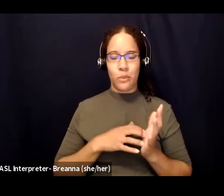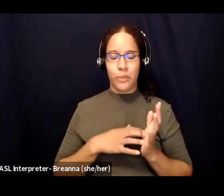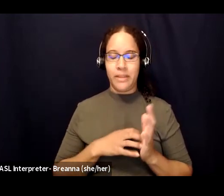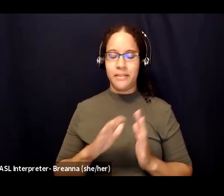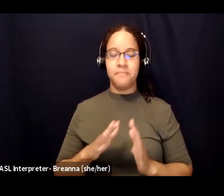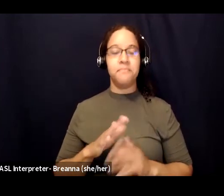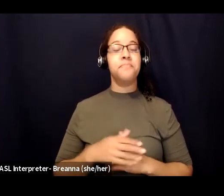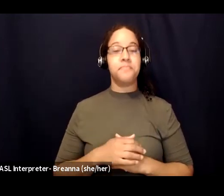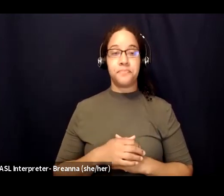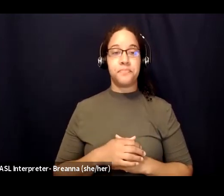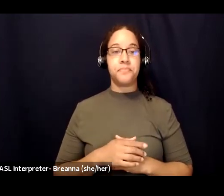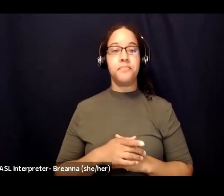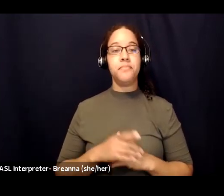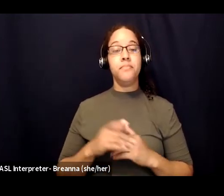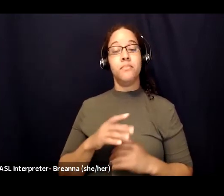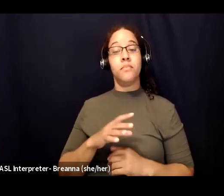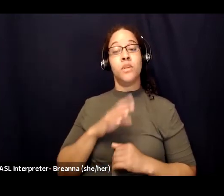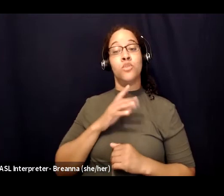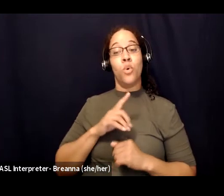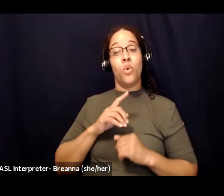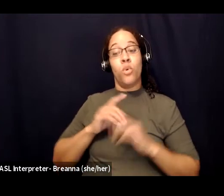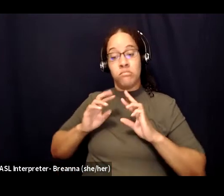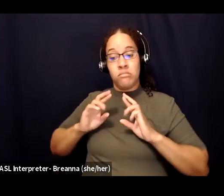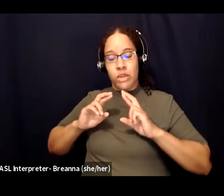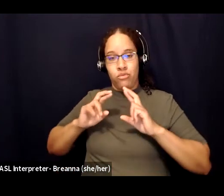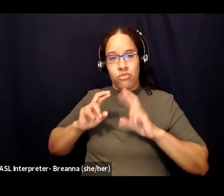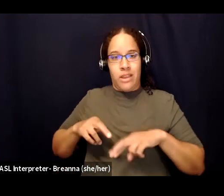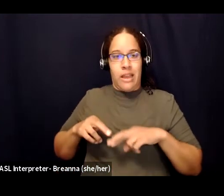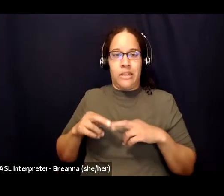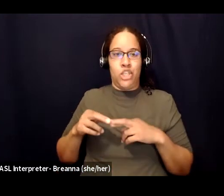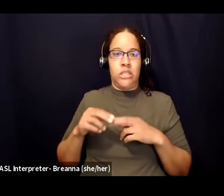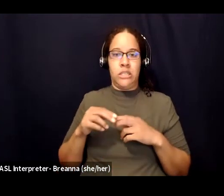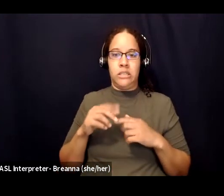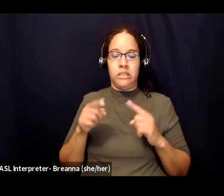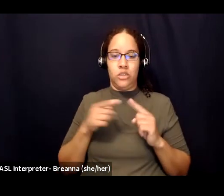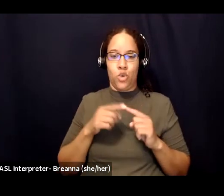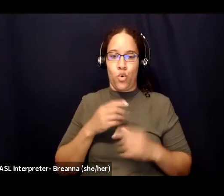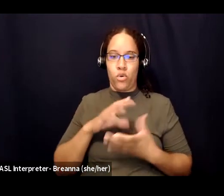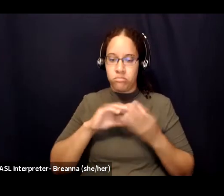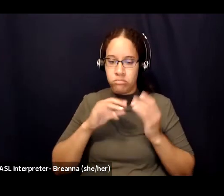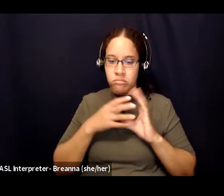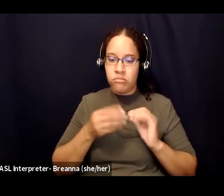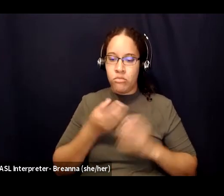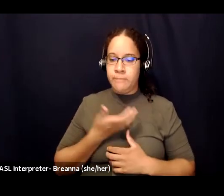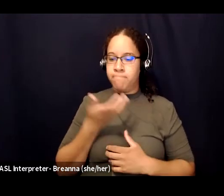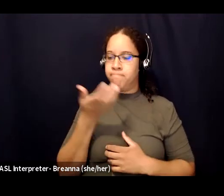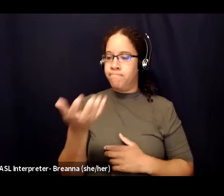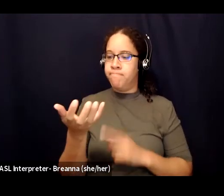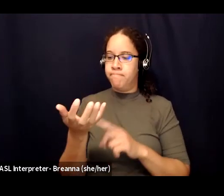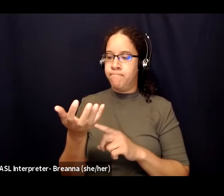sharing any more details right now so maybe um